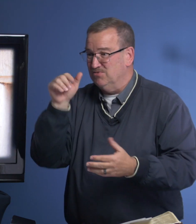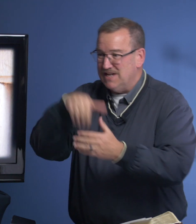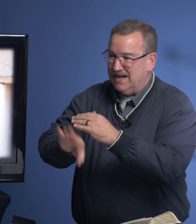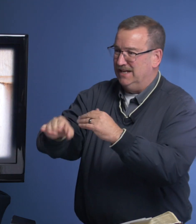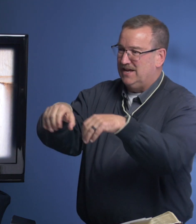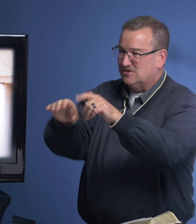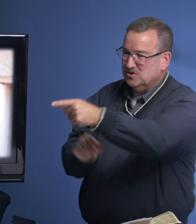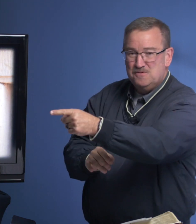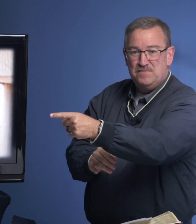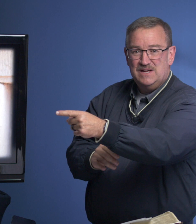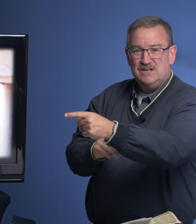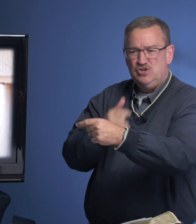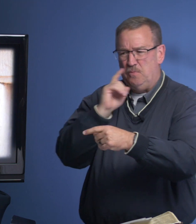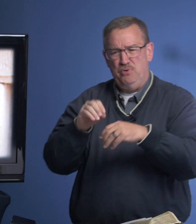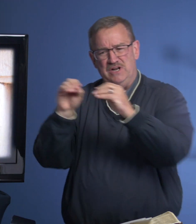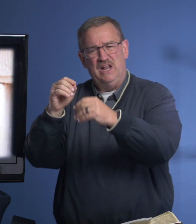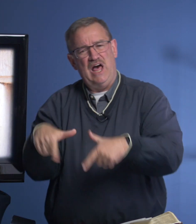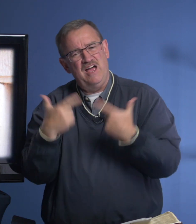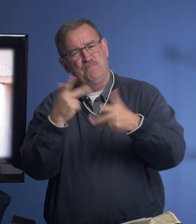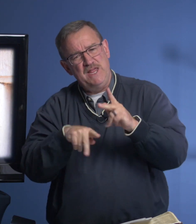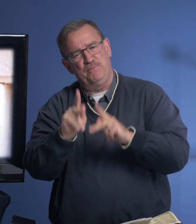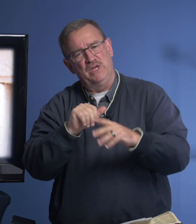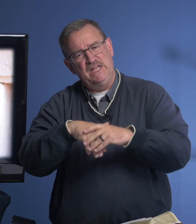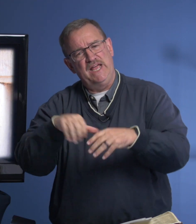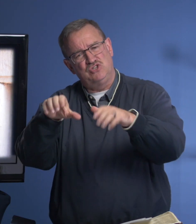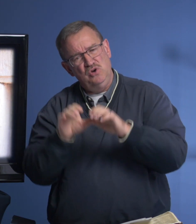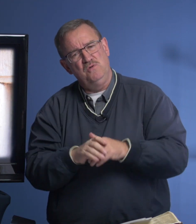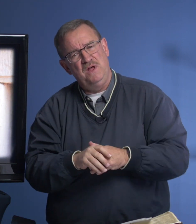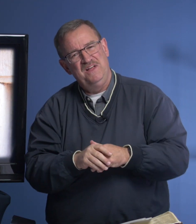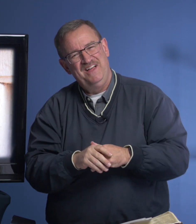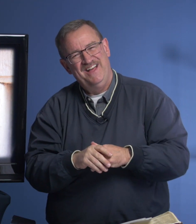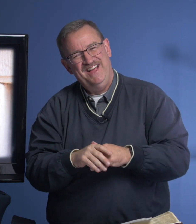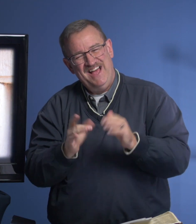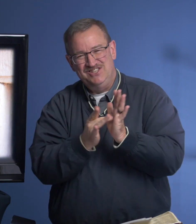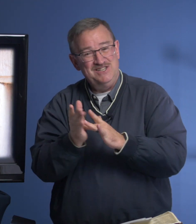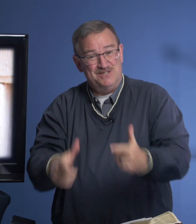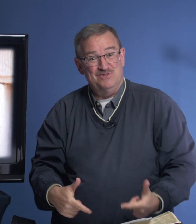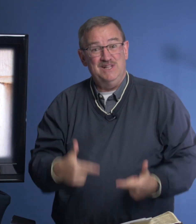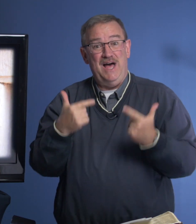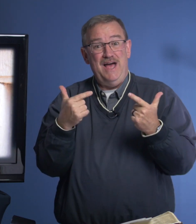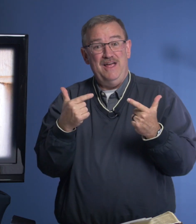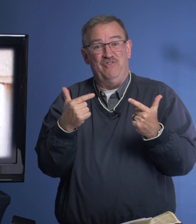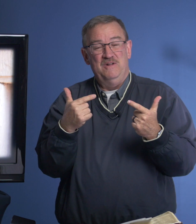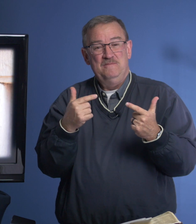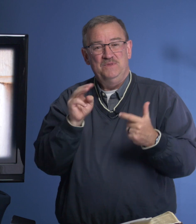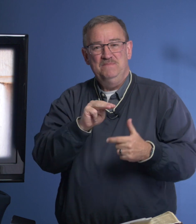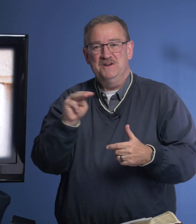was not in that tomb. You don't put live people in a tomb. And Jesus was alive. Mary